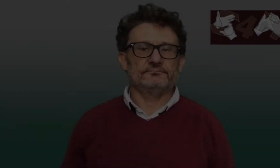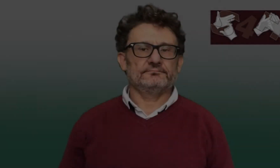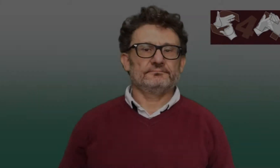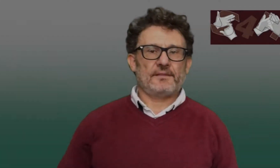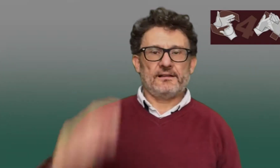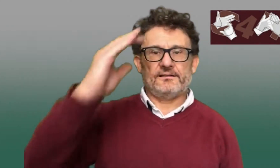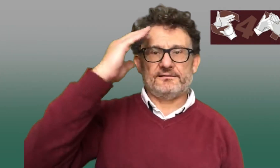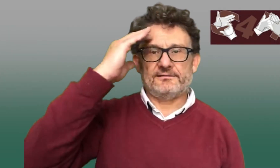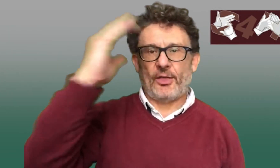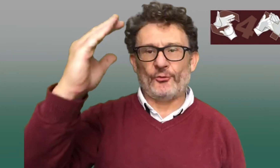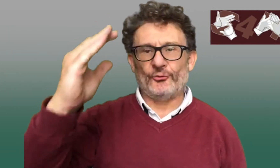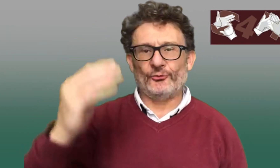Hello.